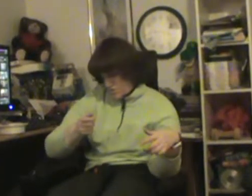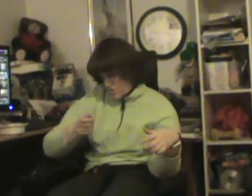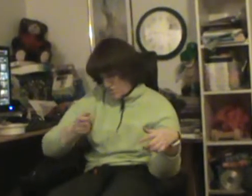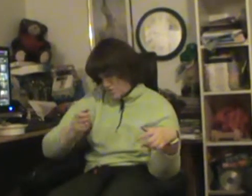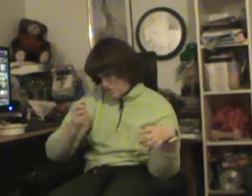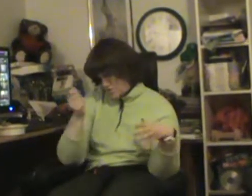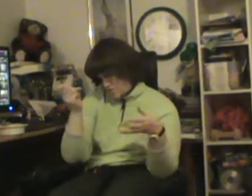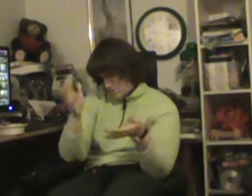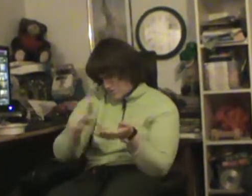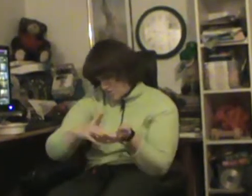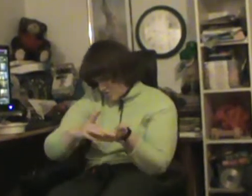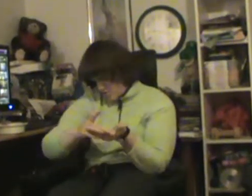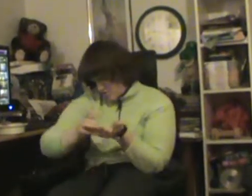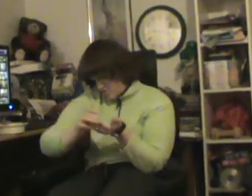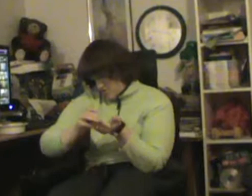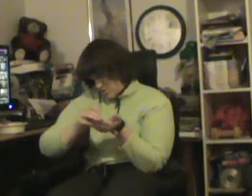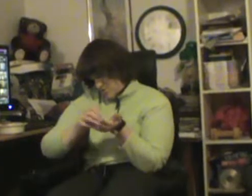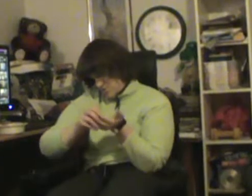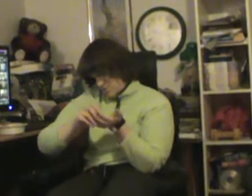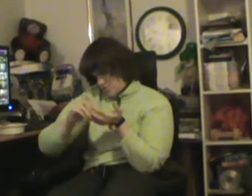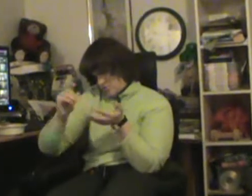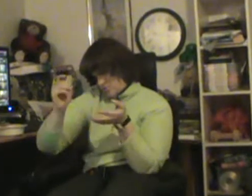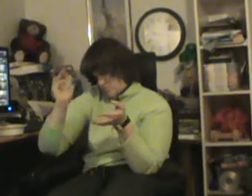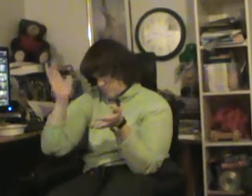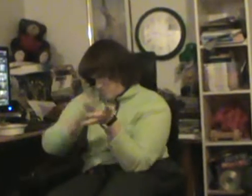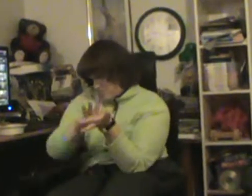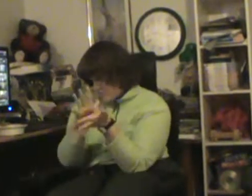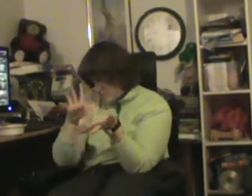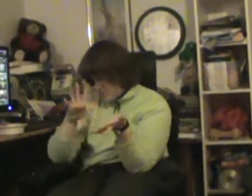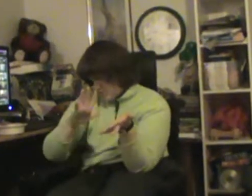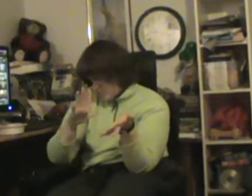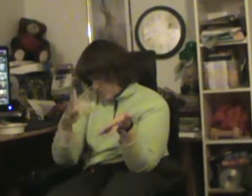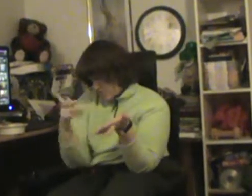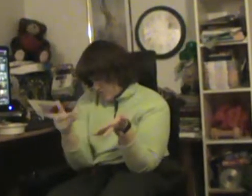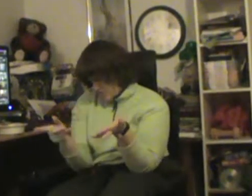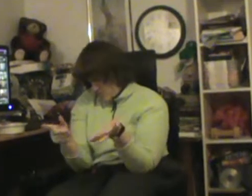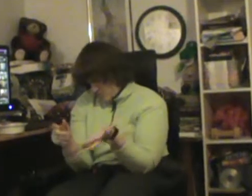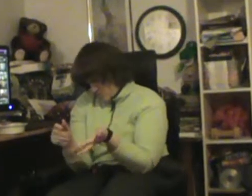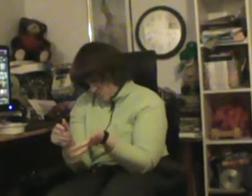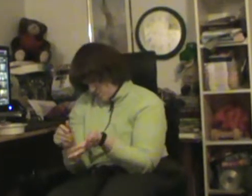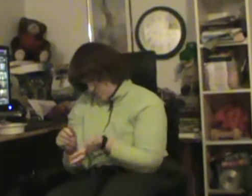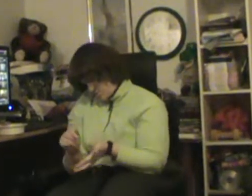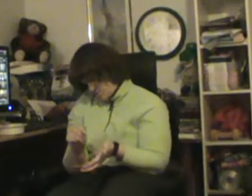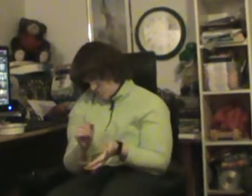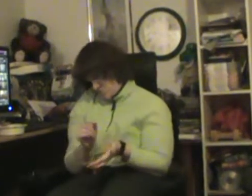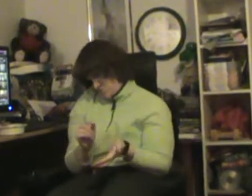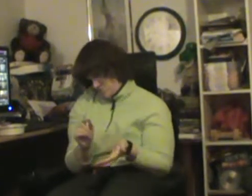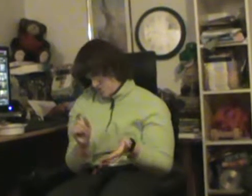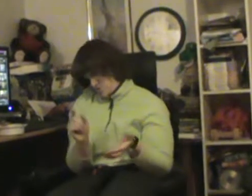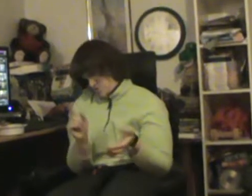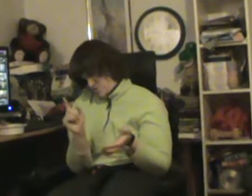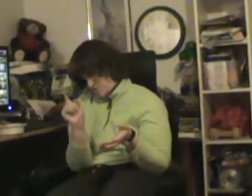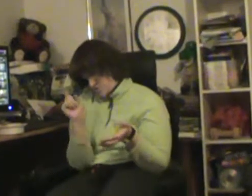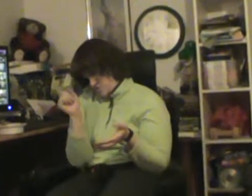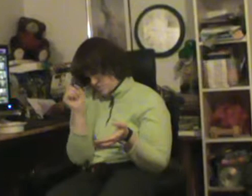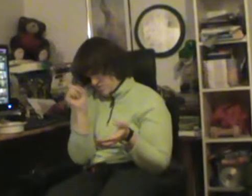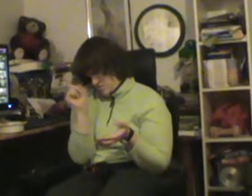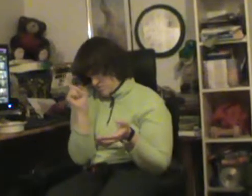I might not know what to do, but I do